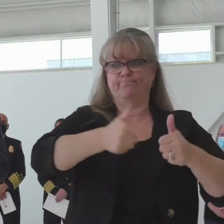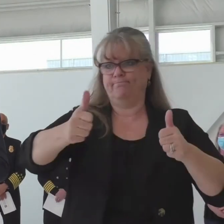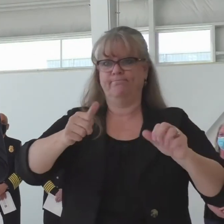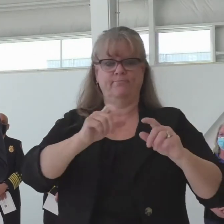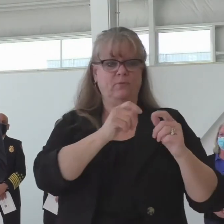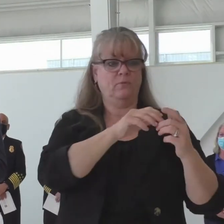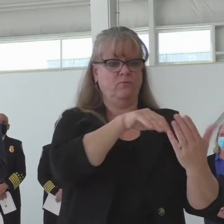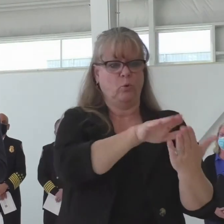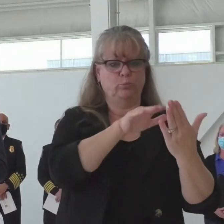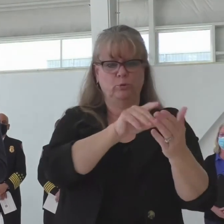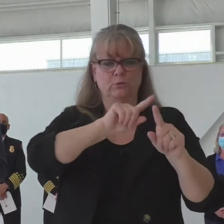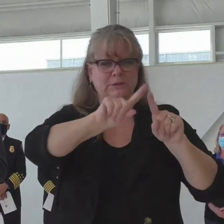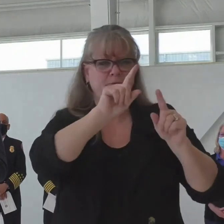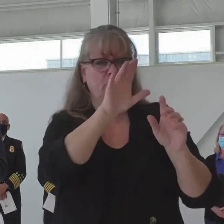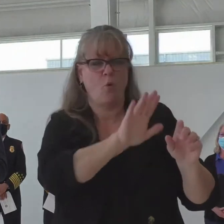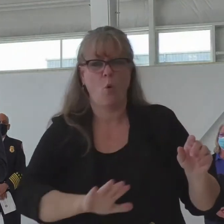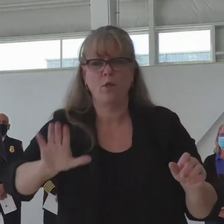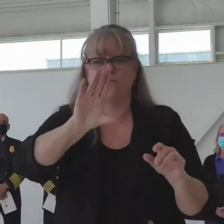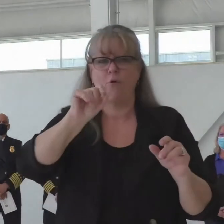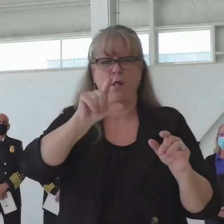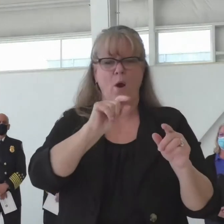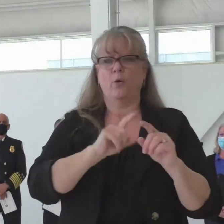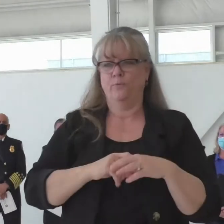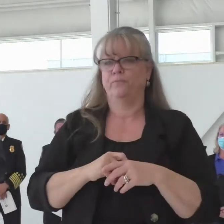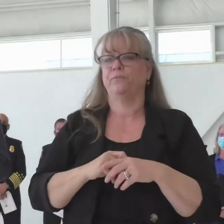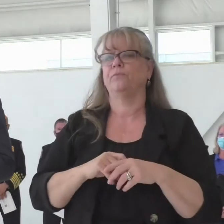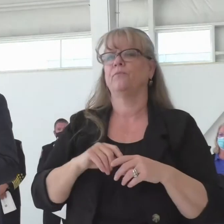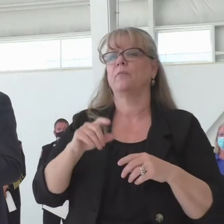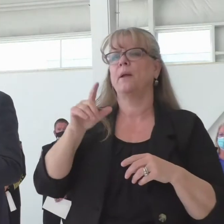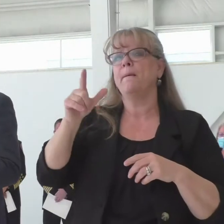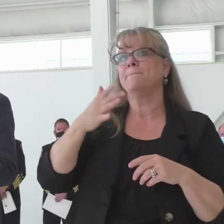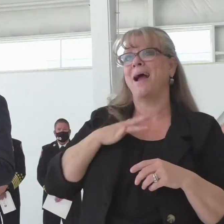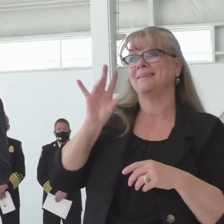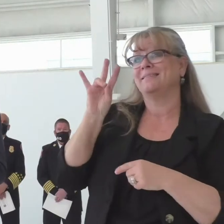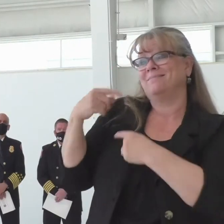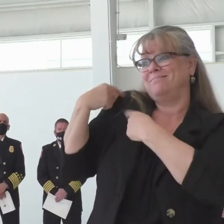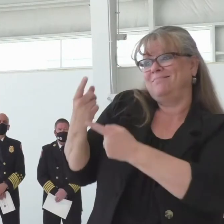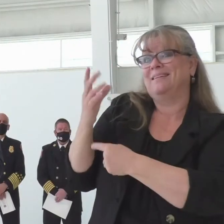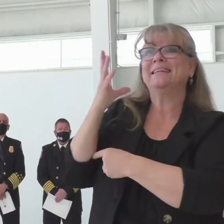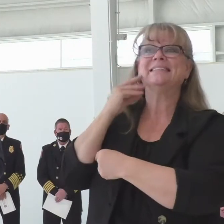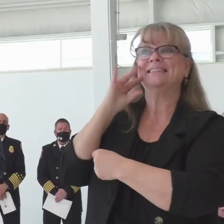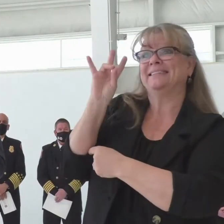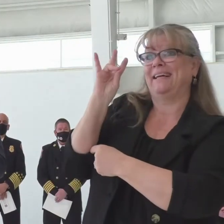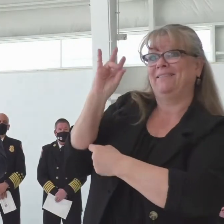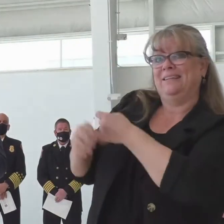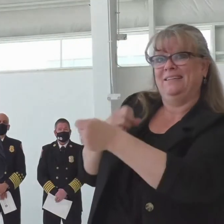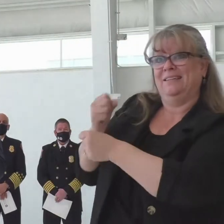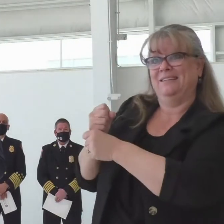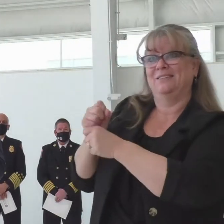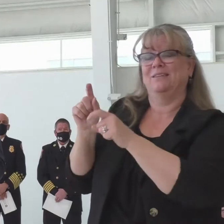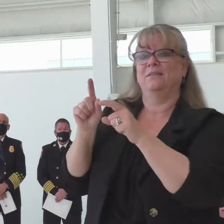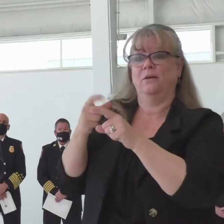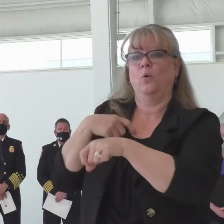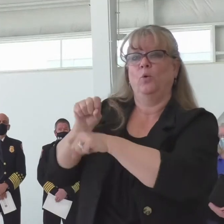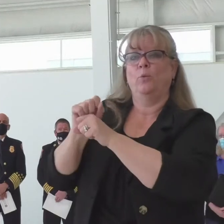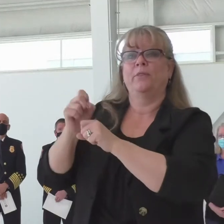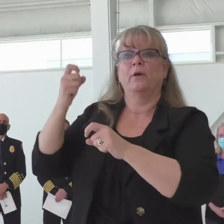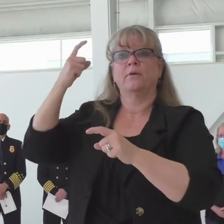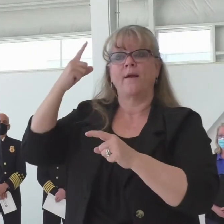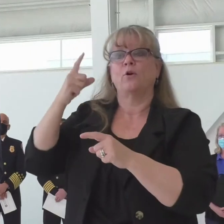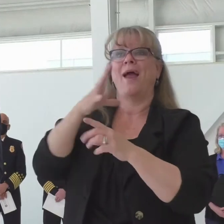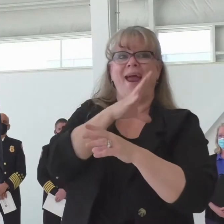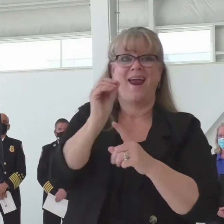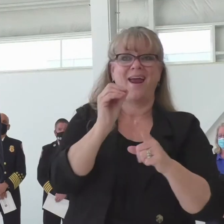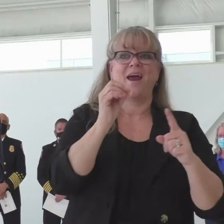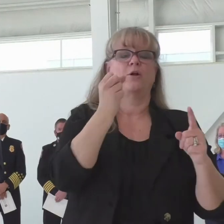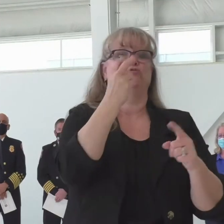seven years almost that I have been here in state government and then 12 years previously as elected sheriff, I've never seen a more state of readiness